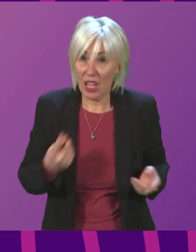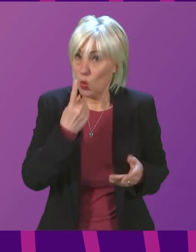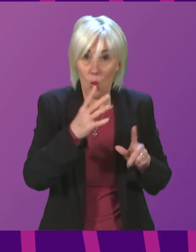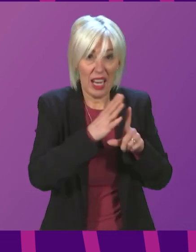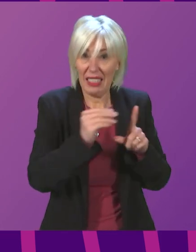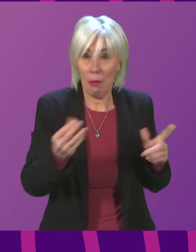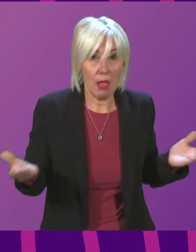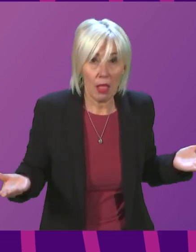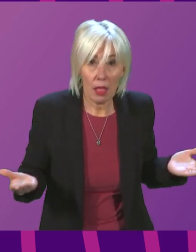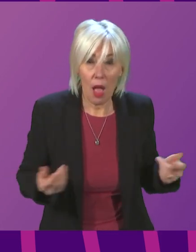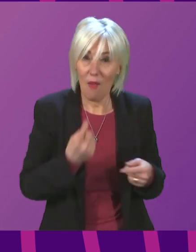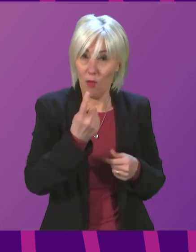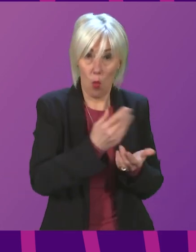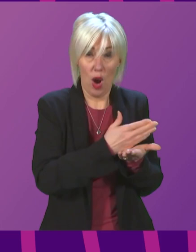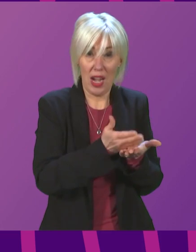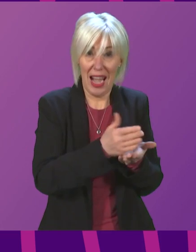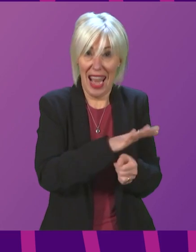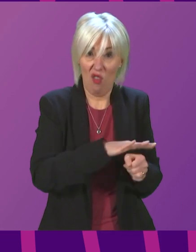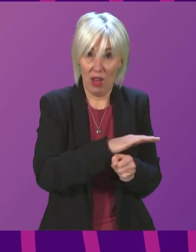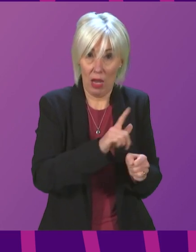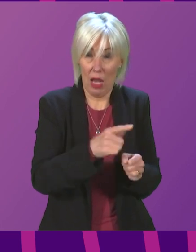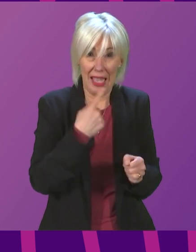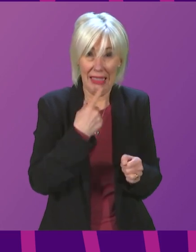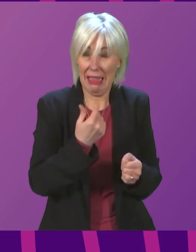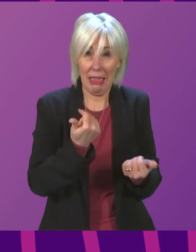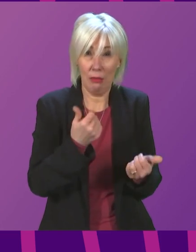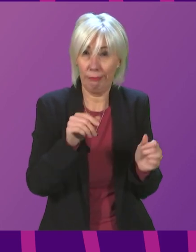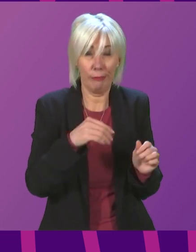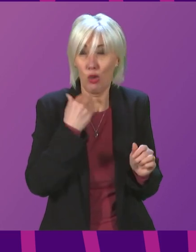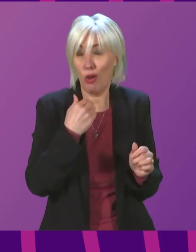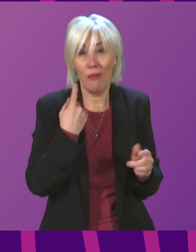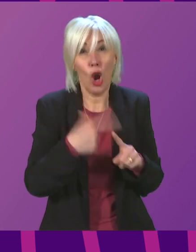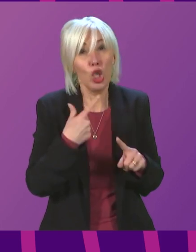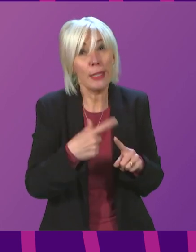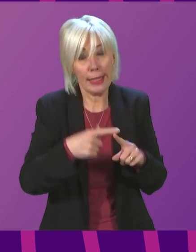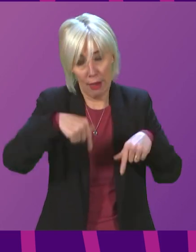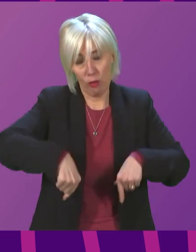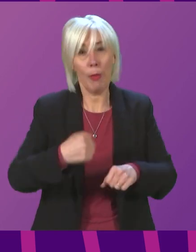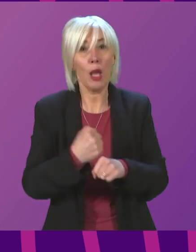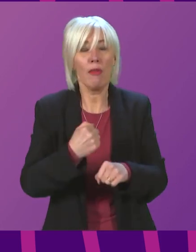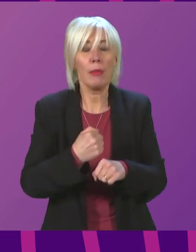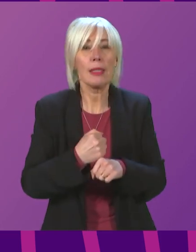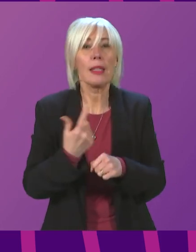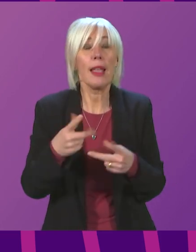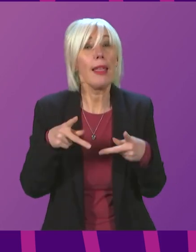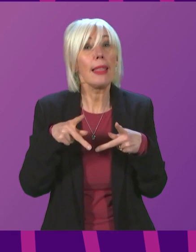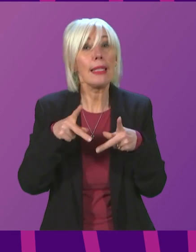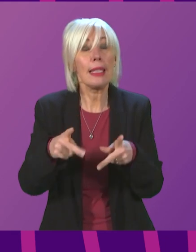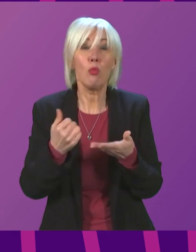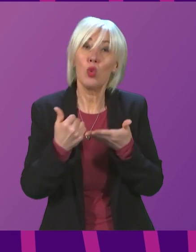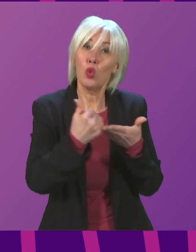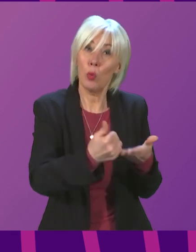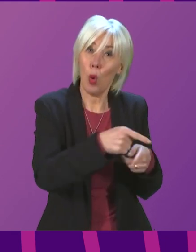example from one sector that tells a story about the lack of urgency from this government. The scheme which would support these workers